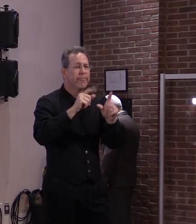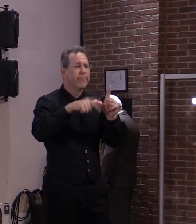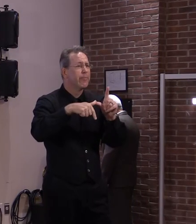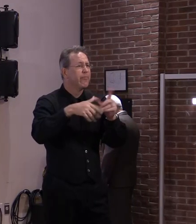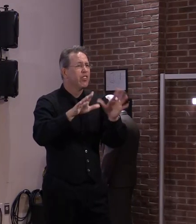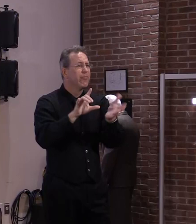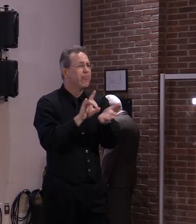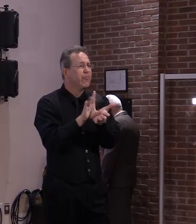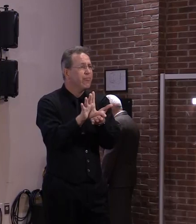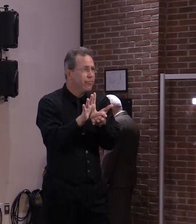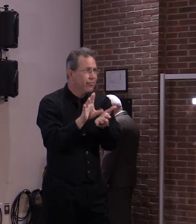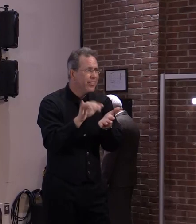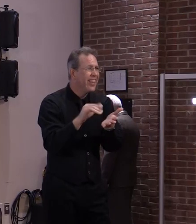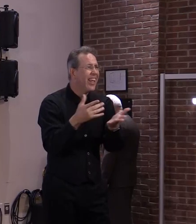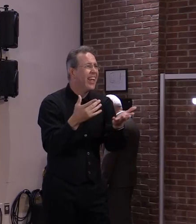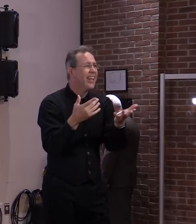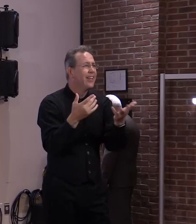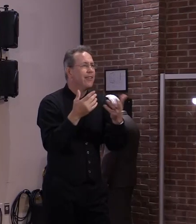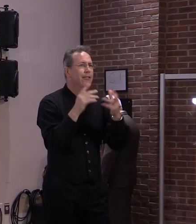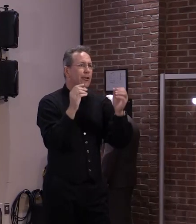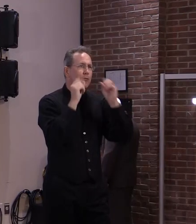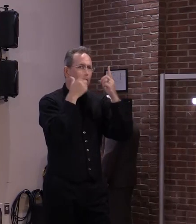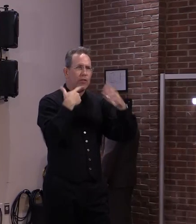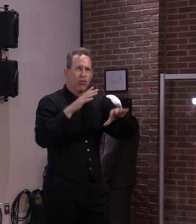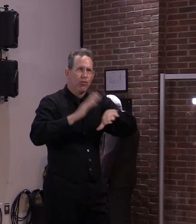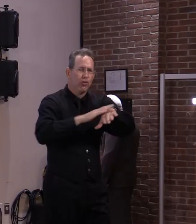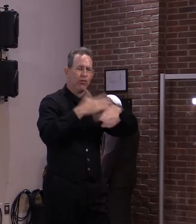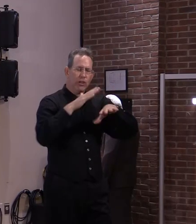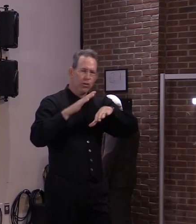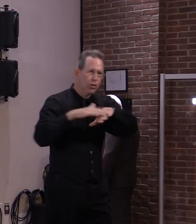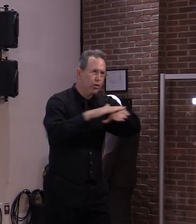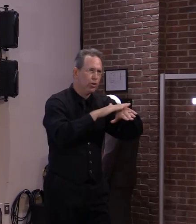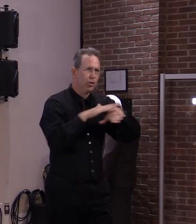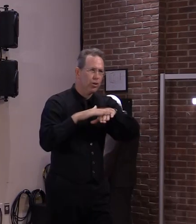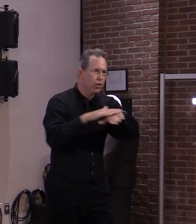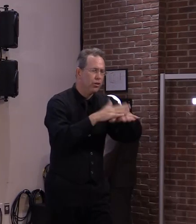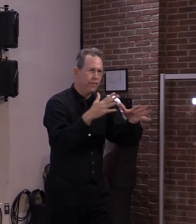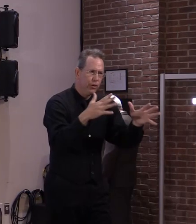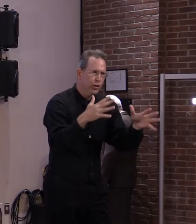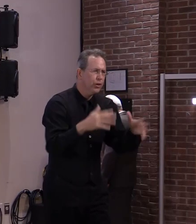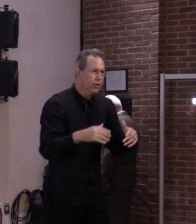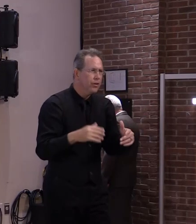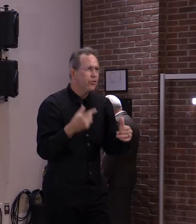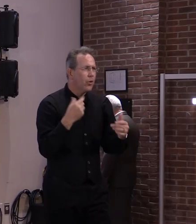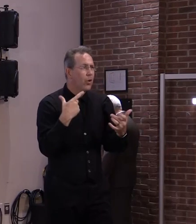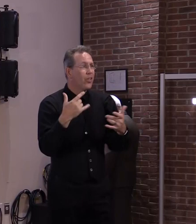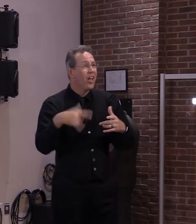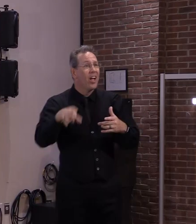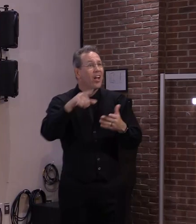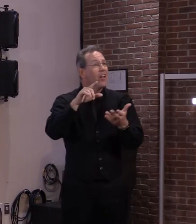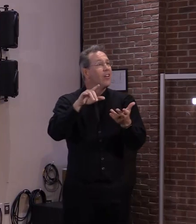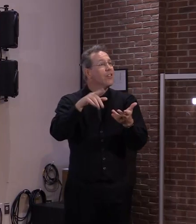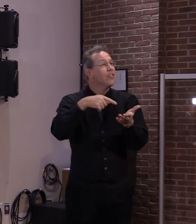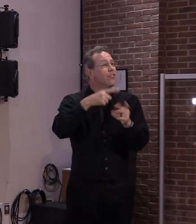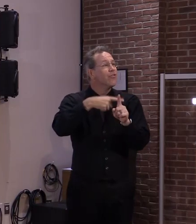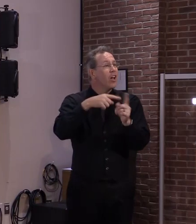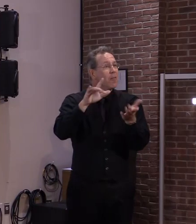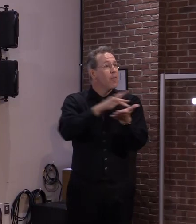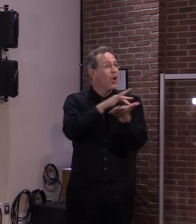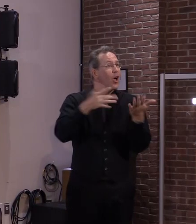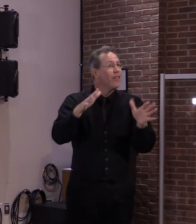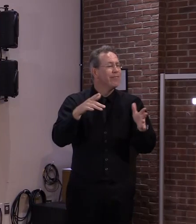And rent was never forgiven during that period. So many Vermonters have prepared for